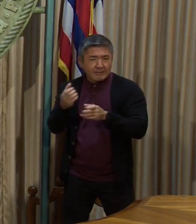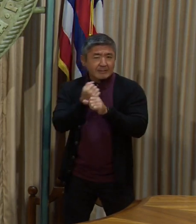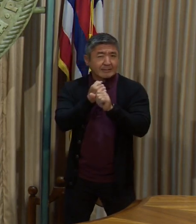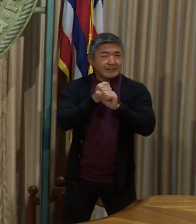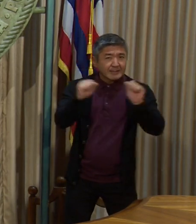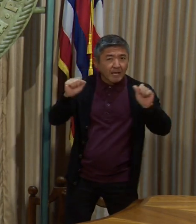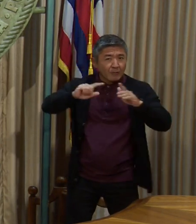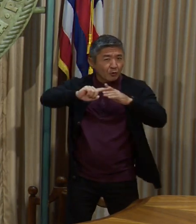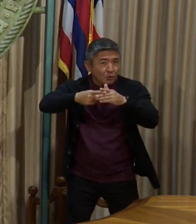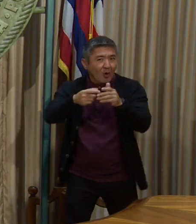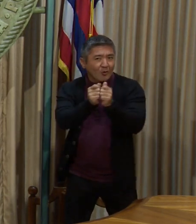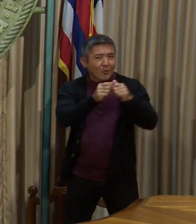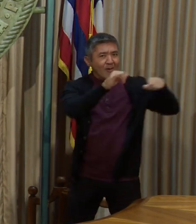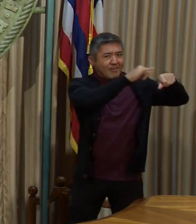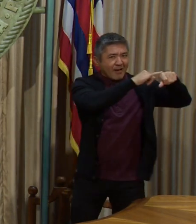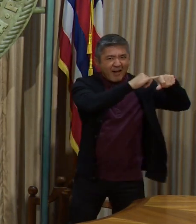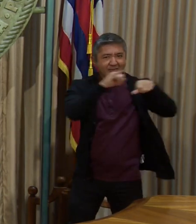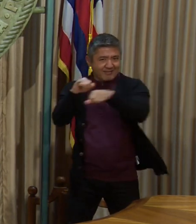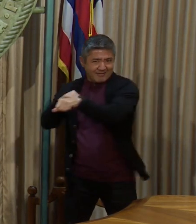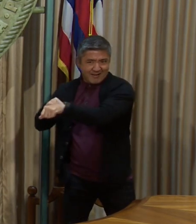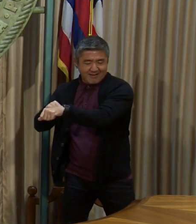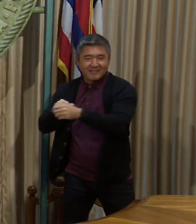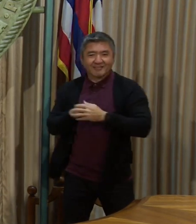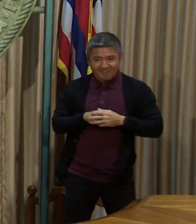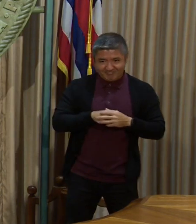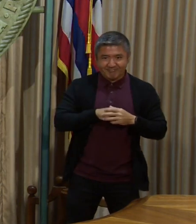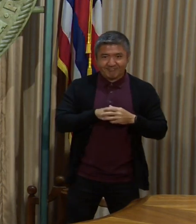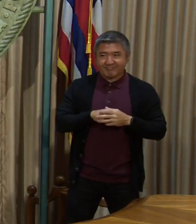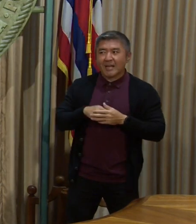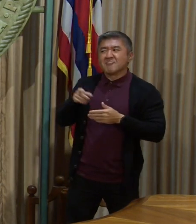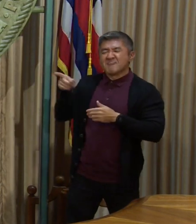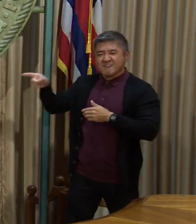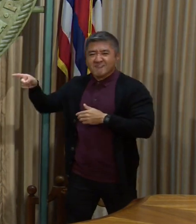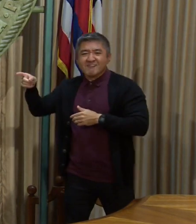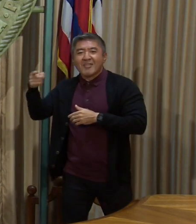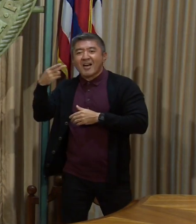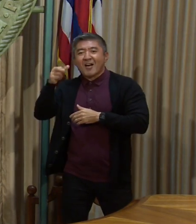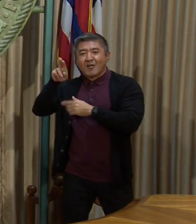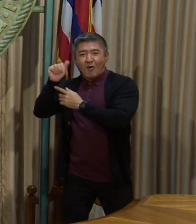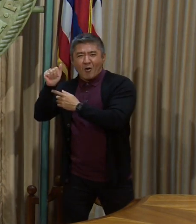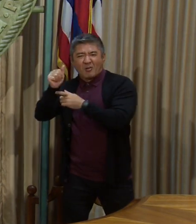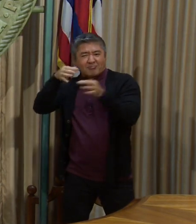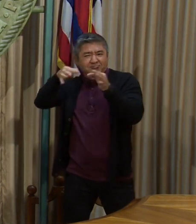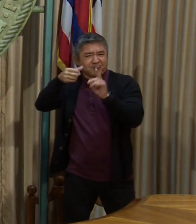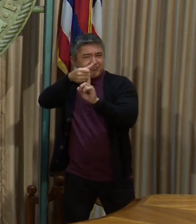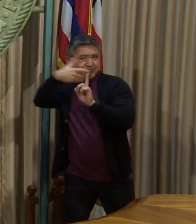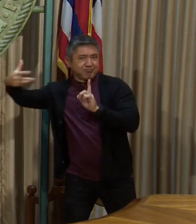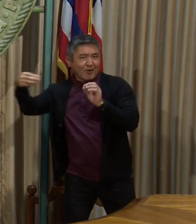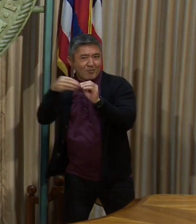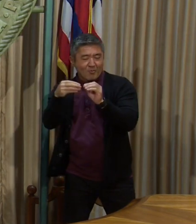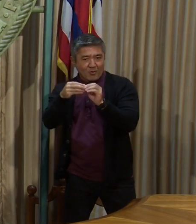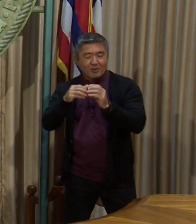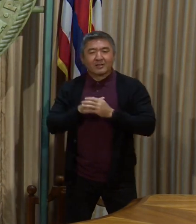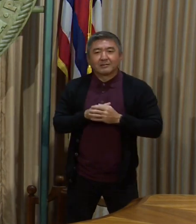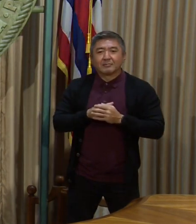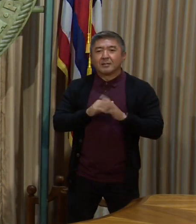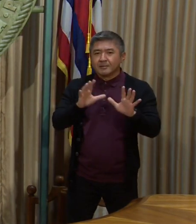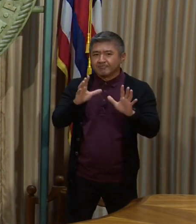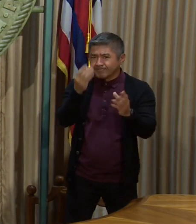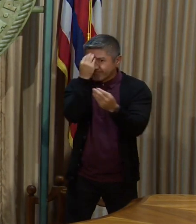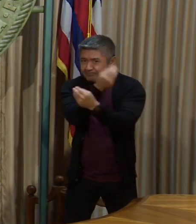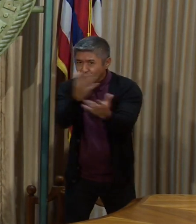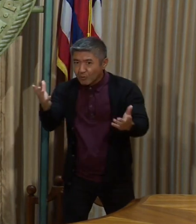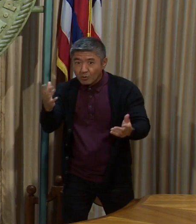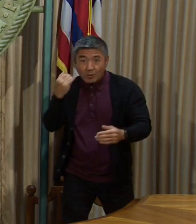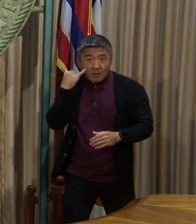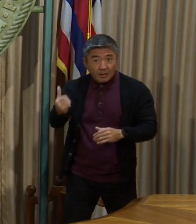our island. So that's what you'll hear the details from General Hara. But just in brief, if people are fully vaccinated, as the governor